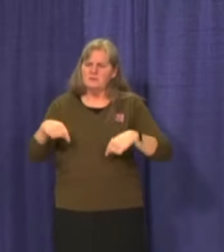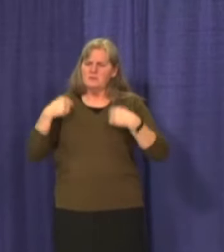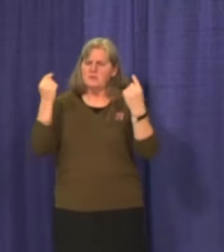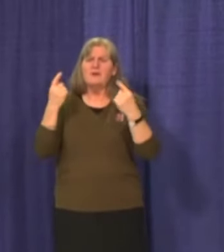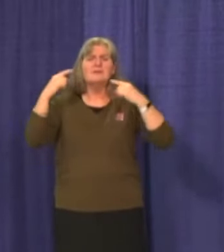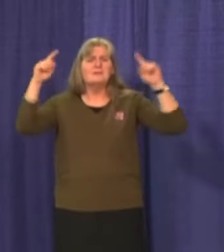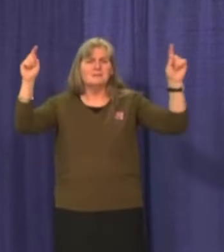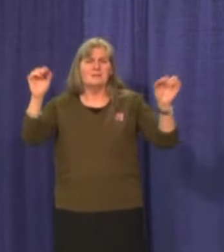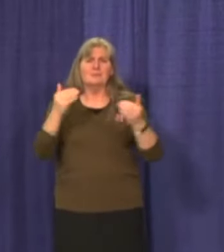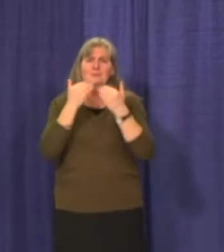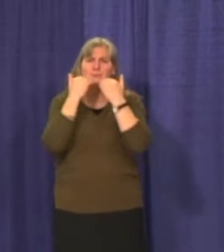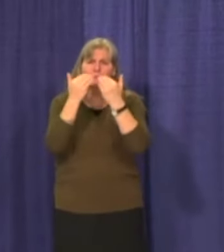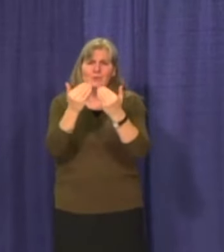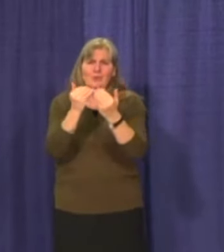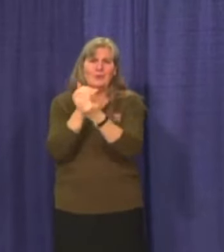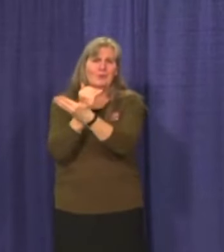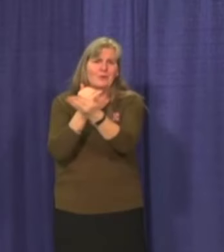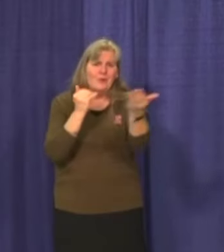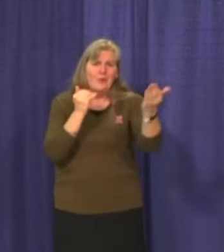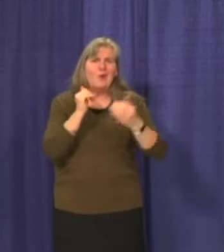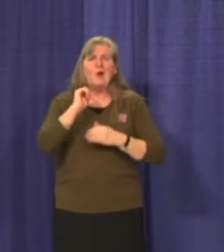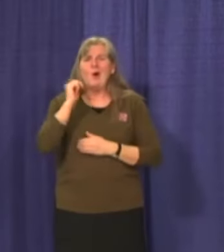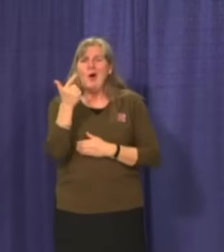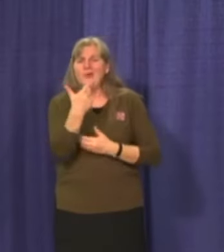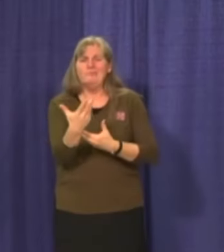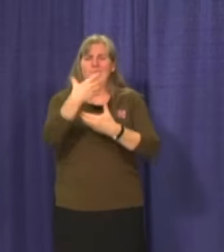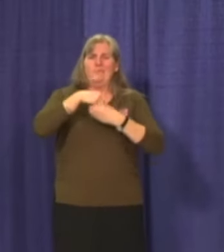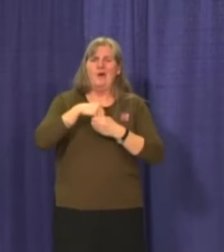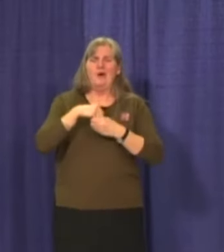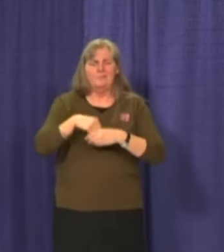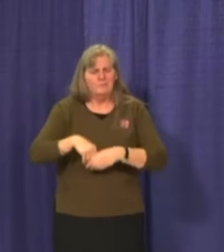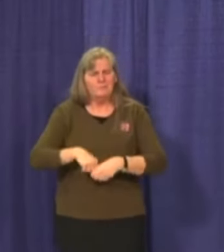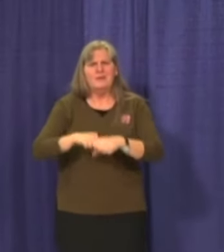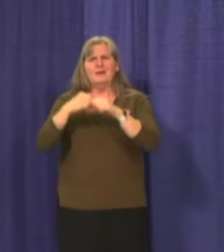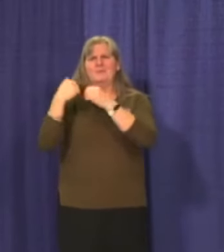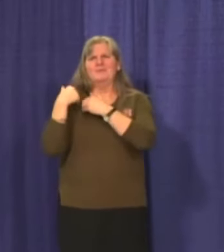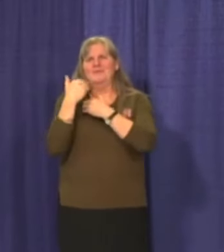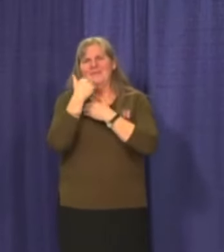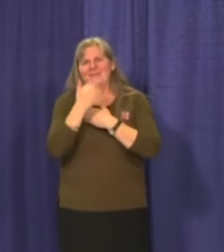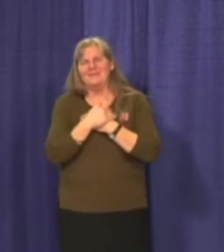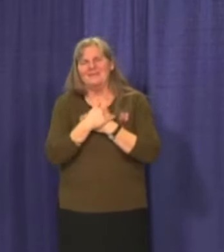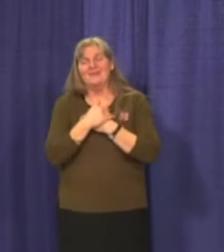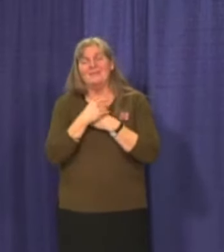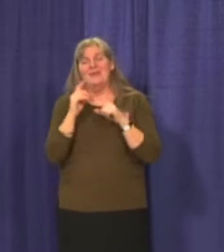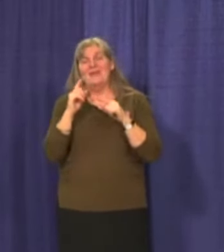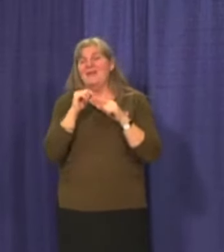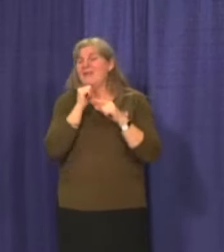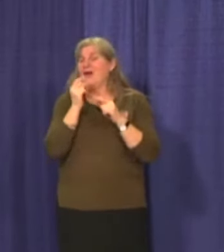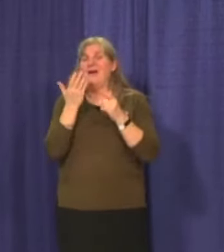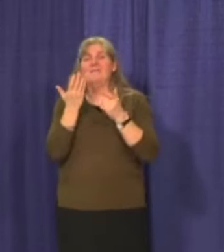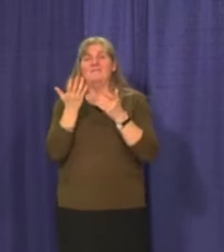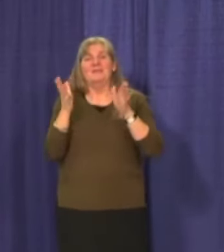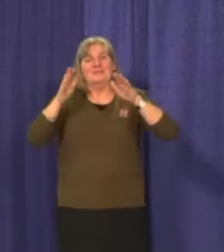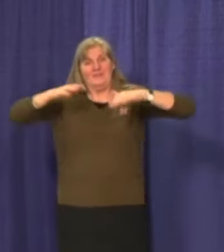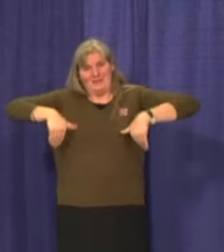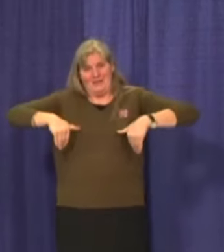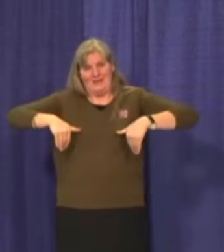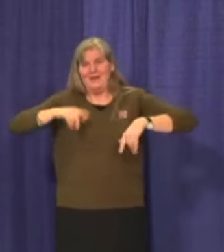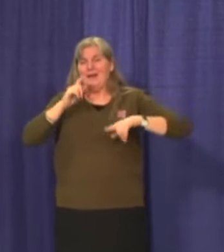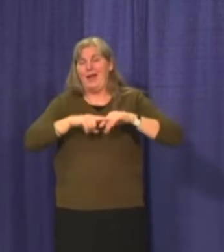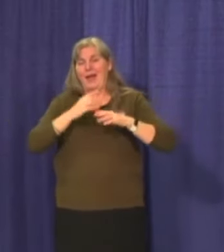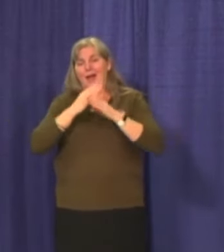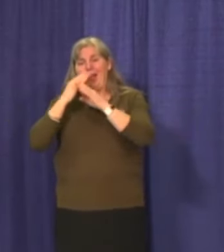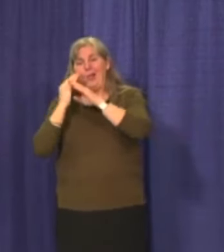A big thank you to all Yukonners for doing their part. Even so our work is not over and we cannot let our guard down.